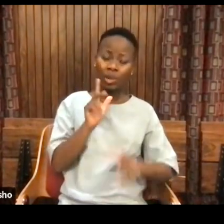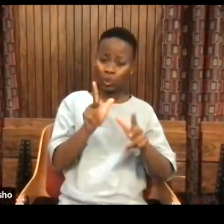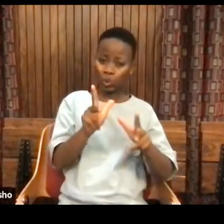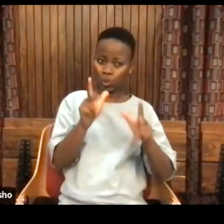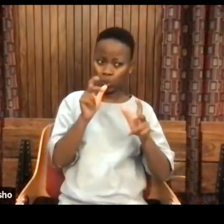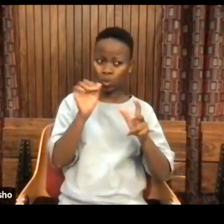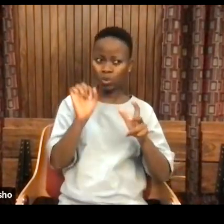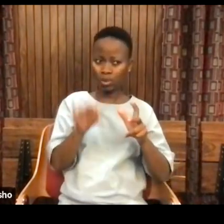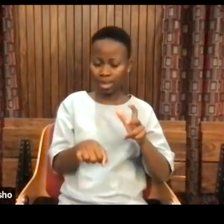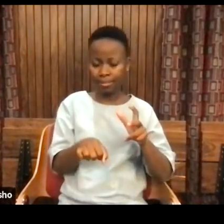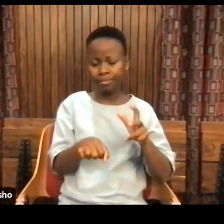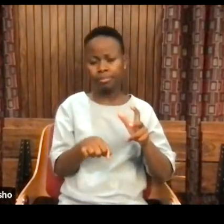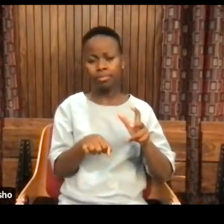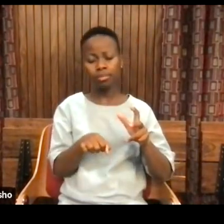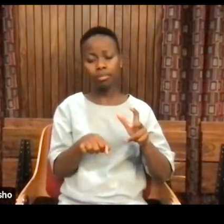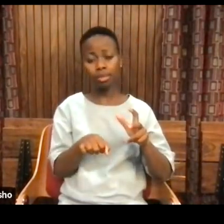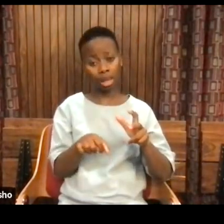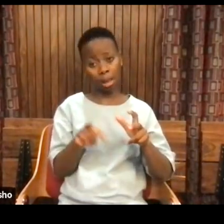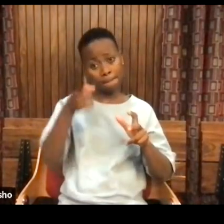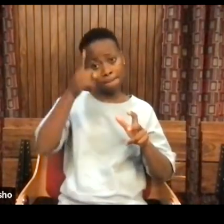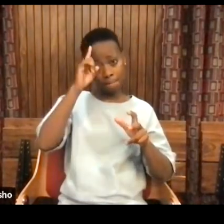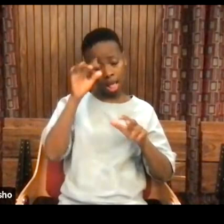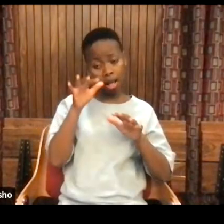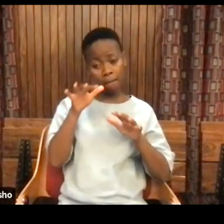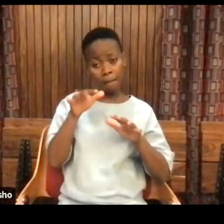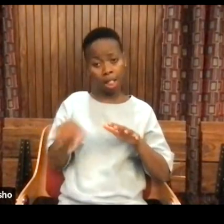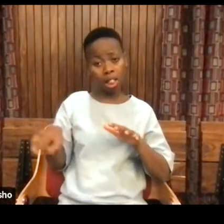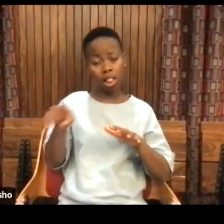is that black people